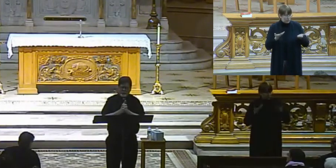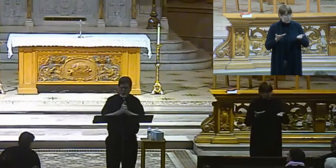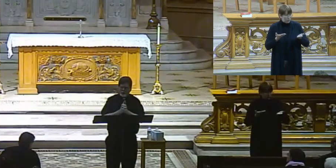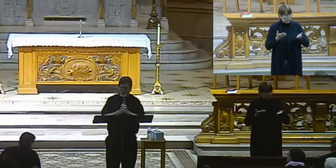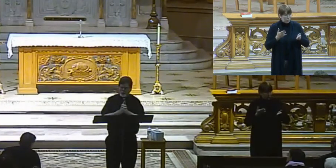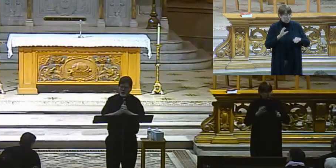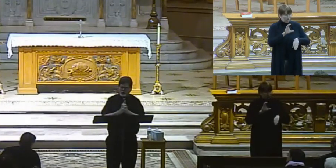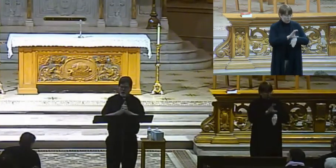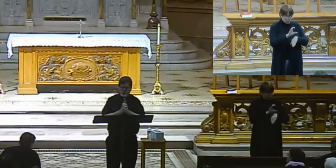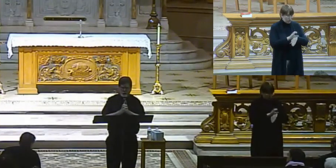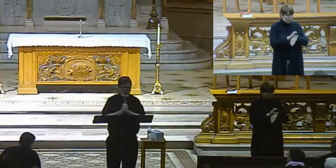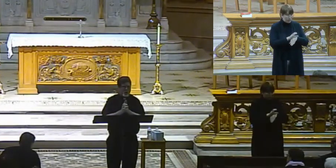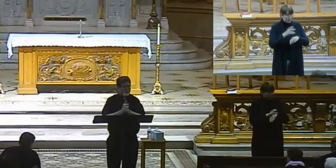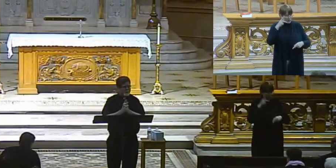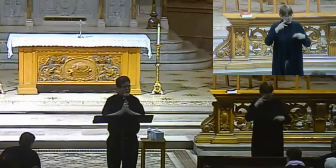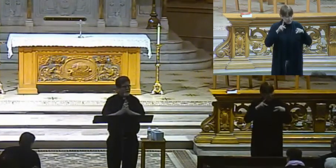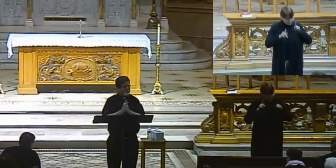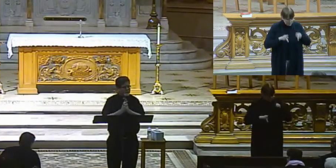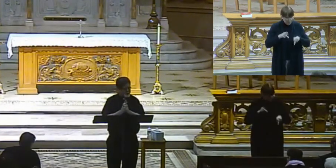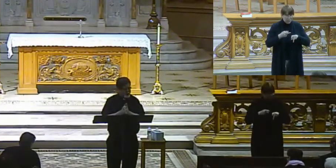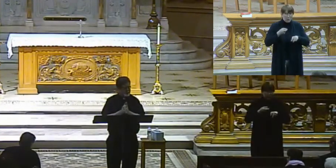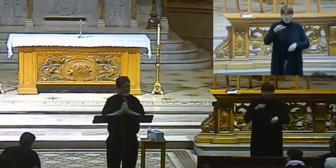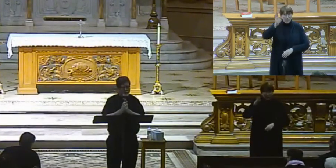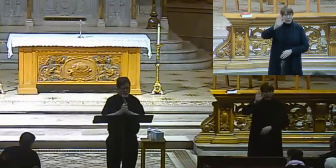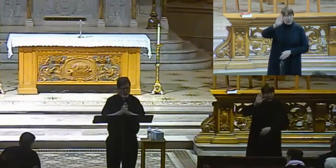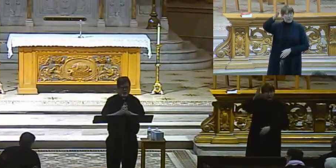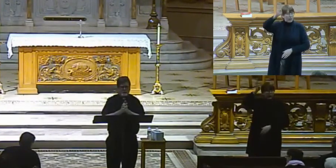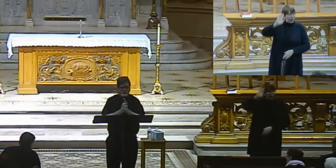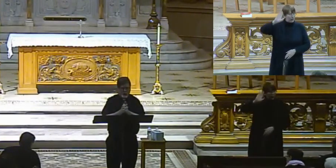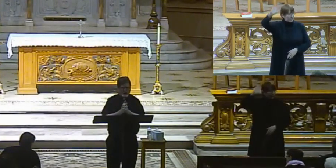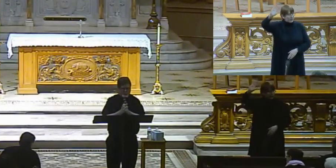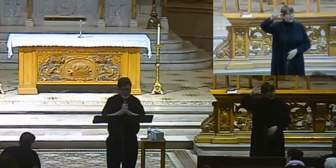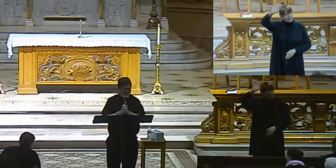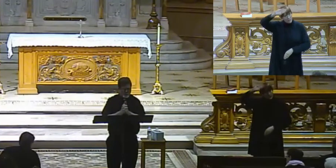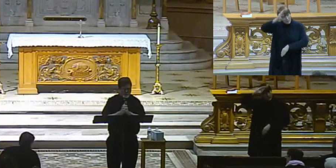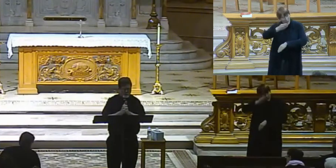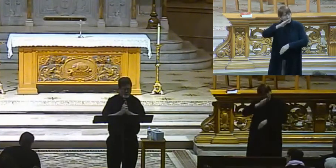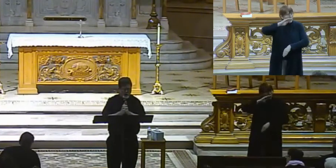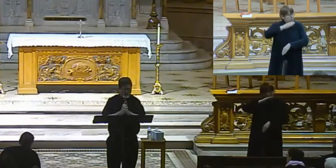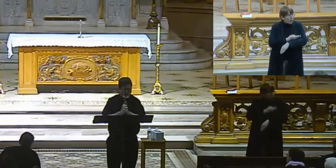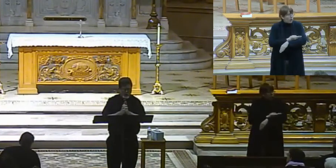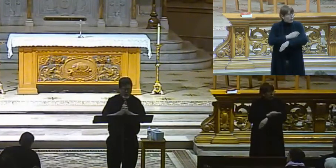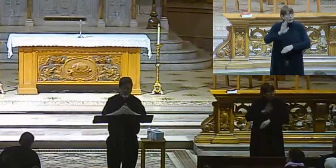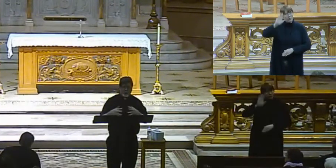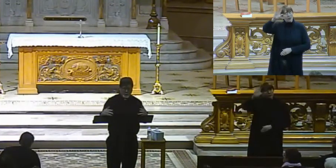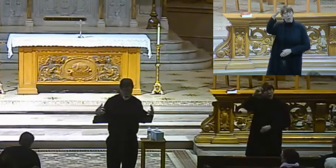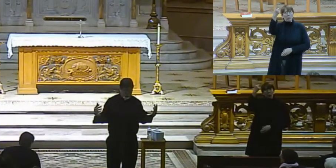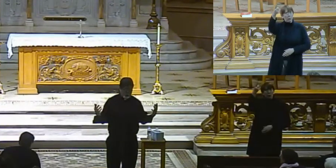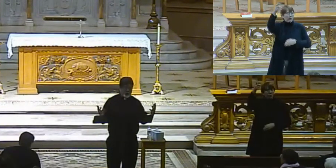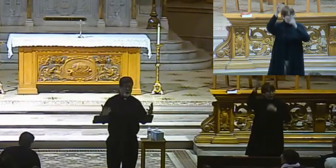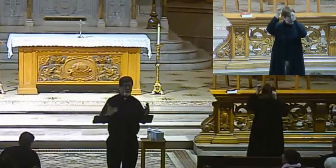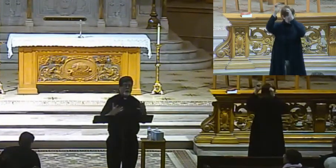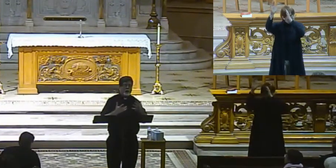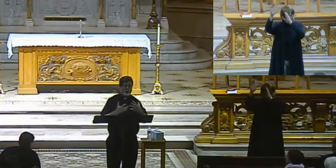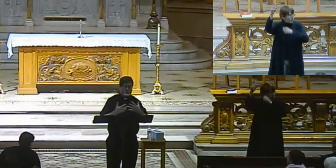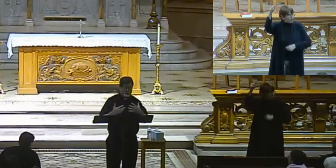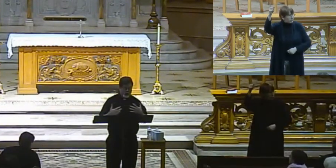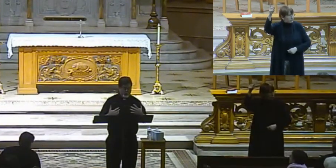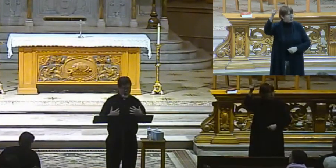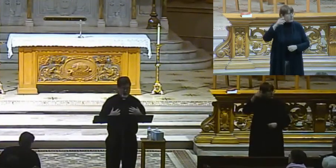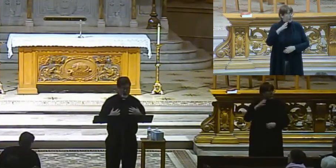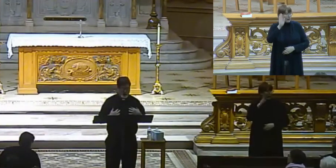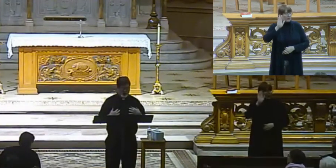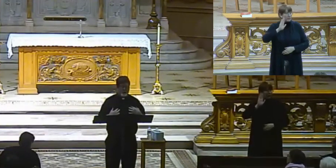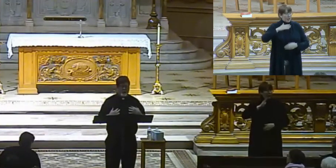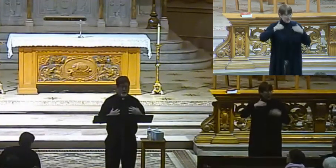people of God. She is, she is made up of the sons and the daughters of God and we have this one Father because the church is the body of